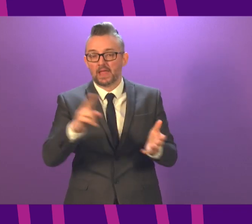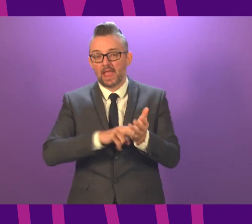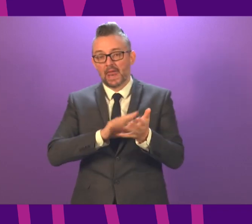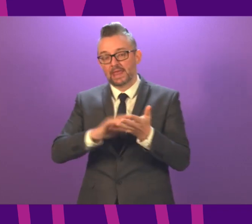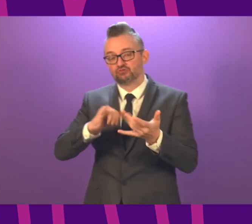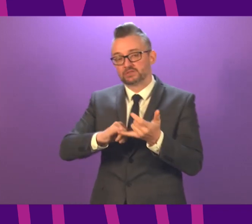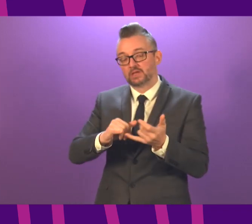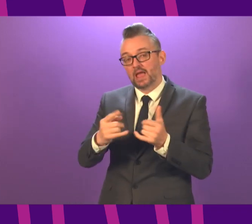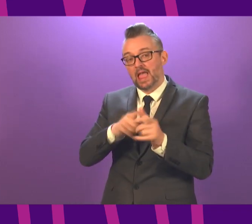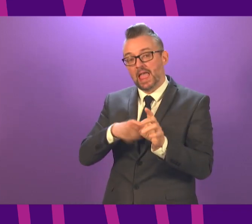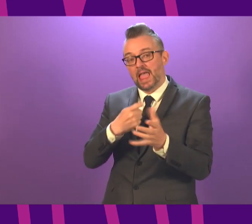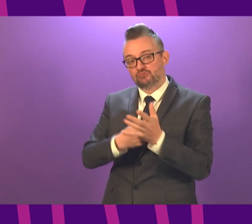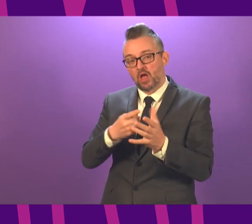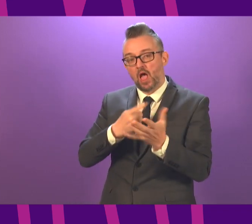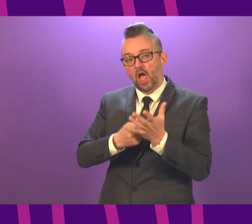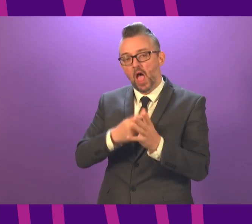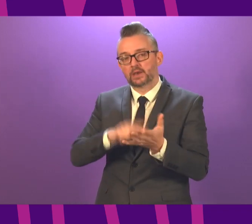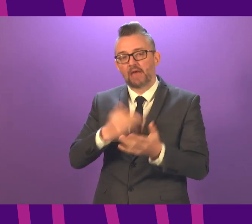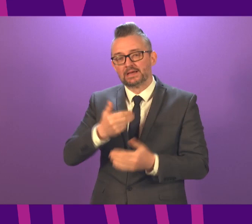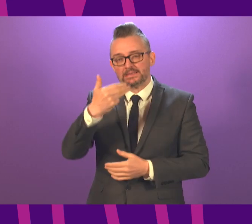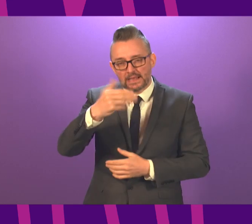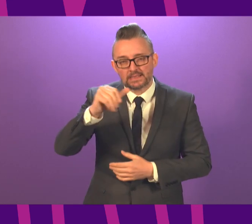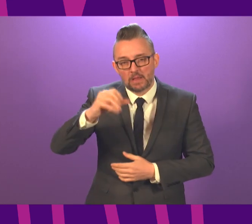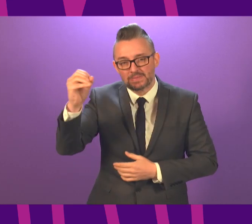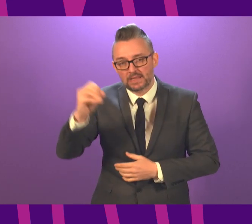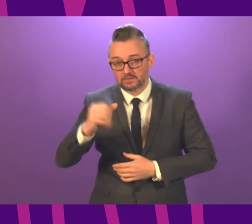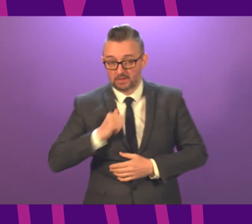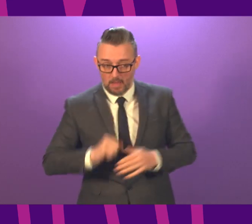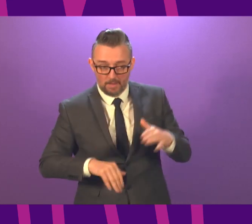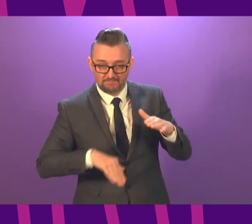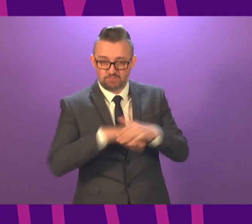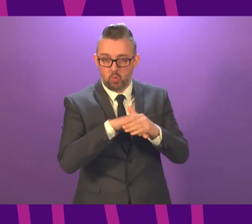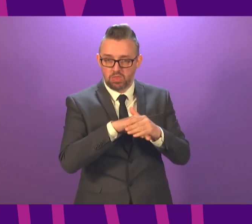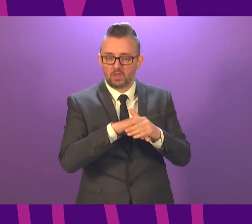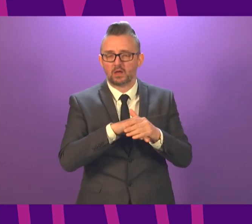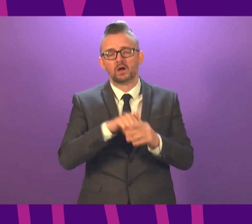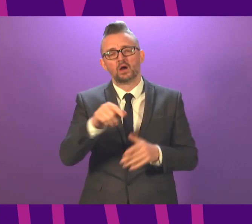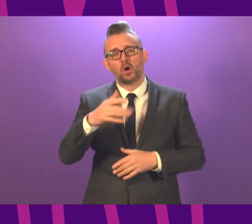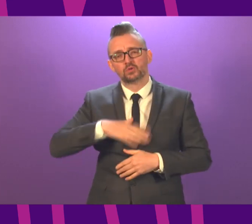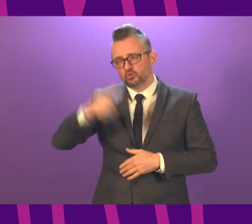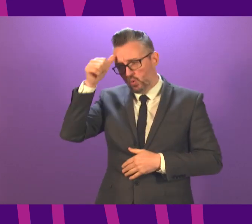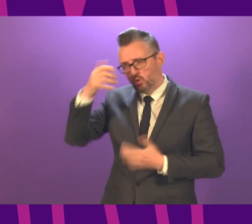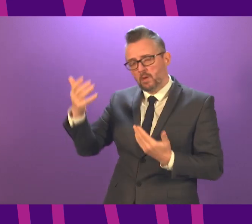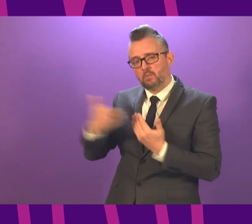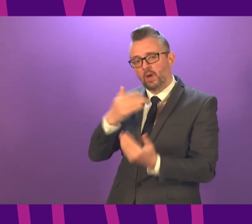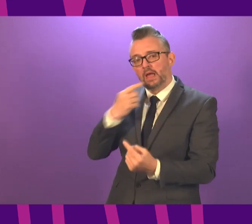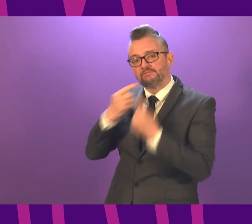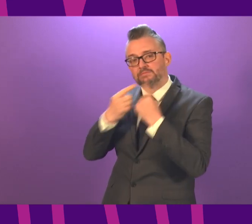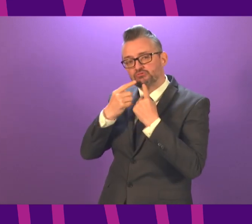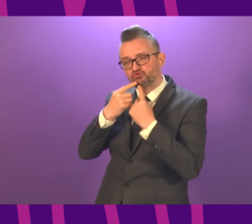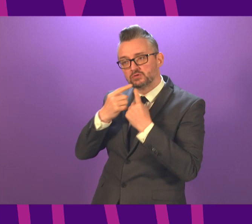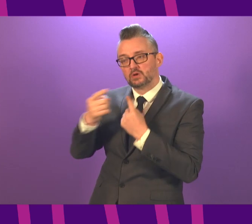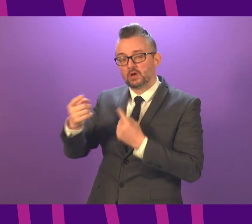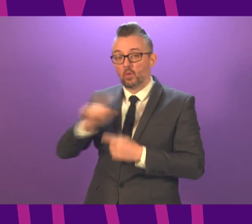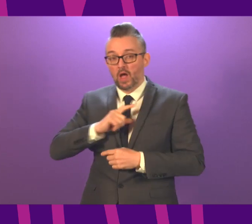Ayrshire and Arran at 96 per cent of bed capacity, what further information and reassurances can the First Minister